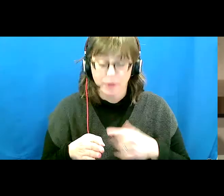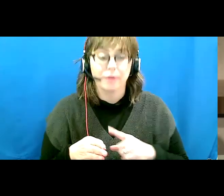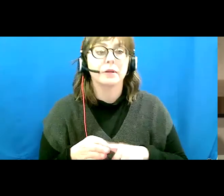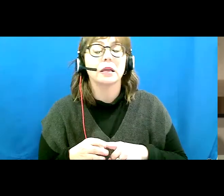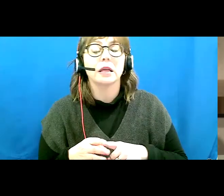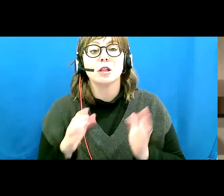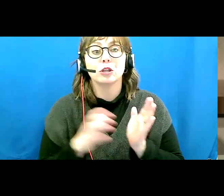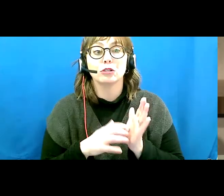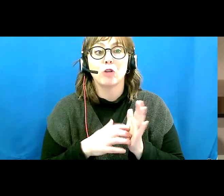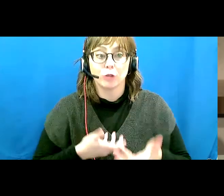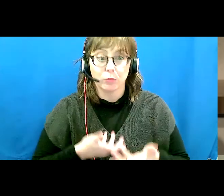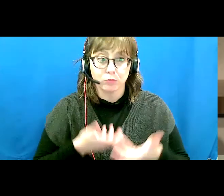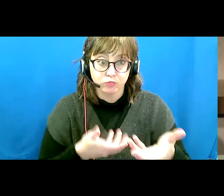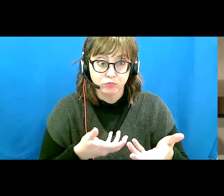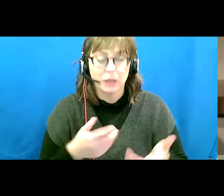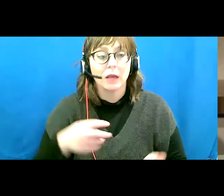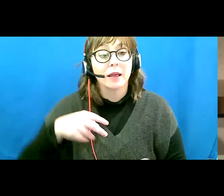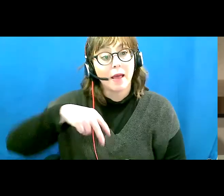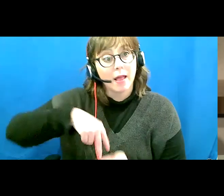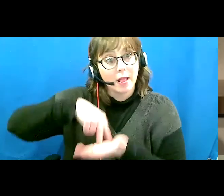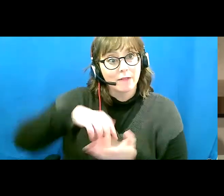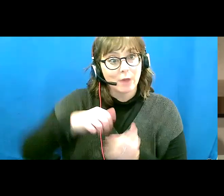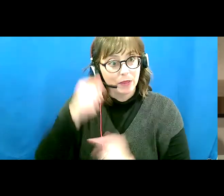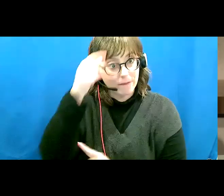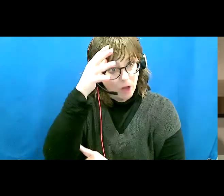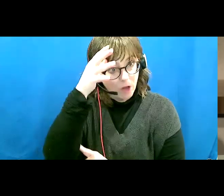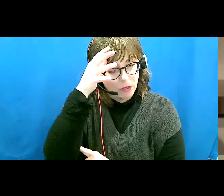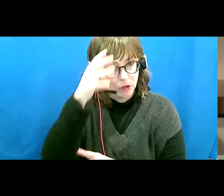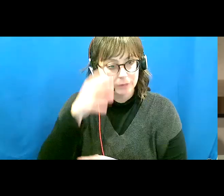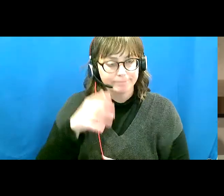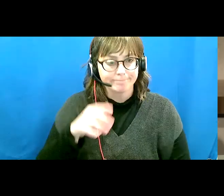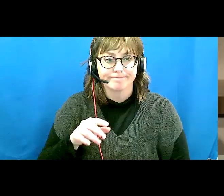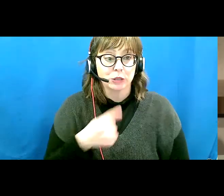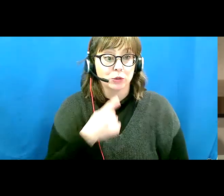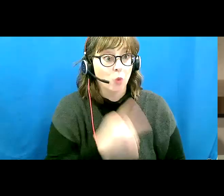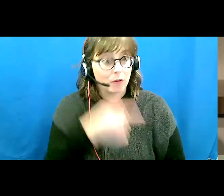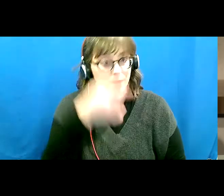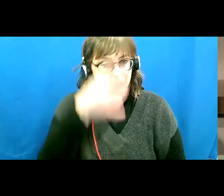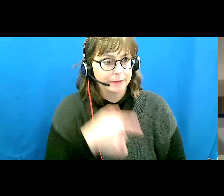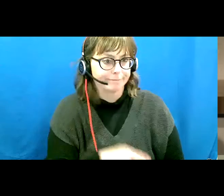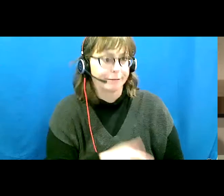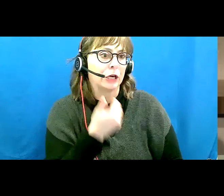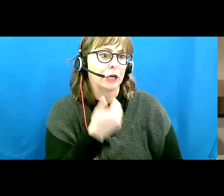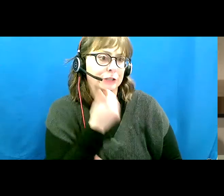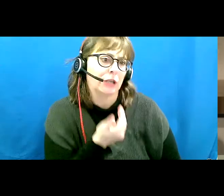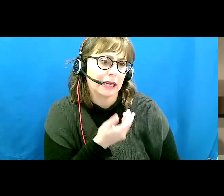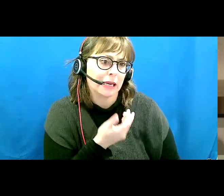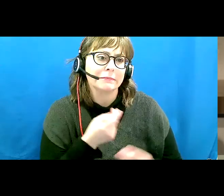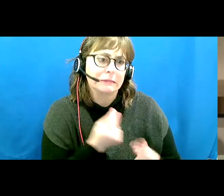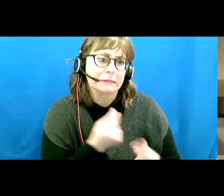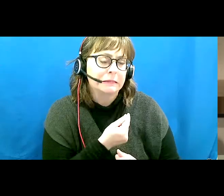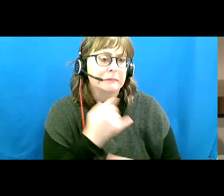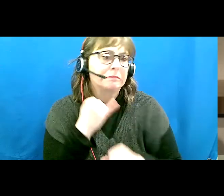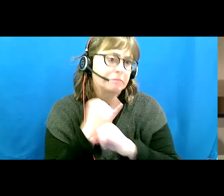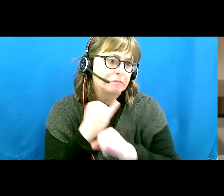stood in an elevator with my father and told him what a shame it was that I would most likely be institutionalized and essentially